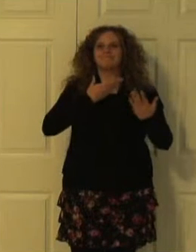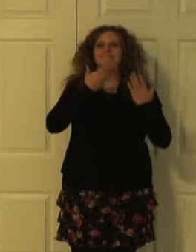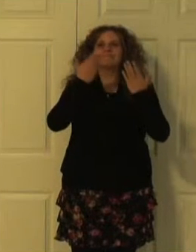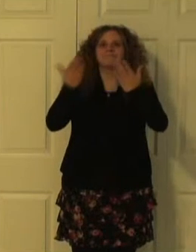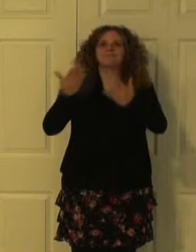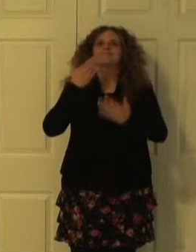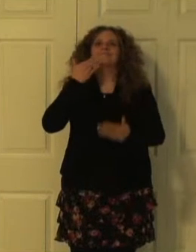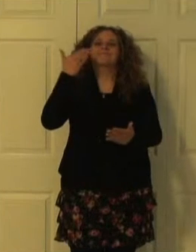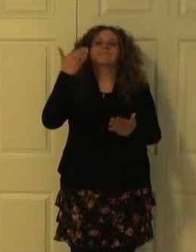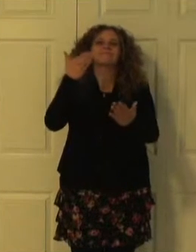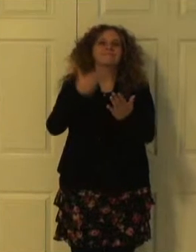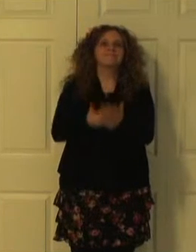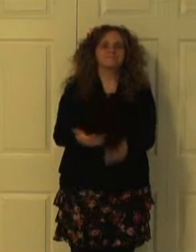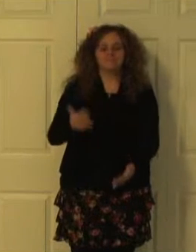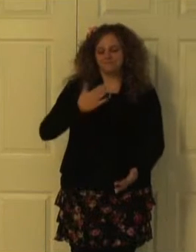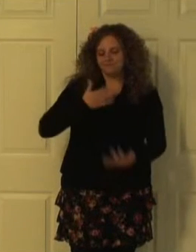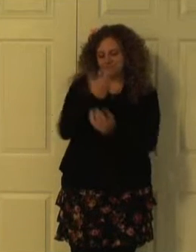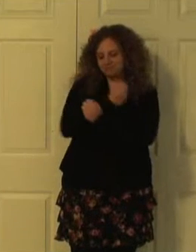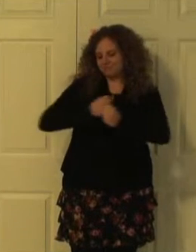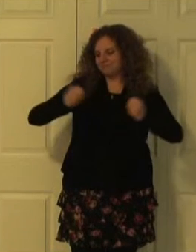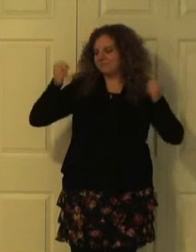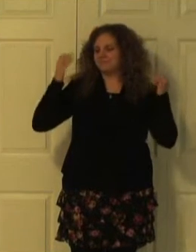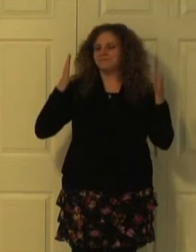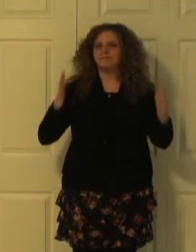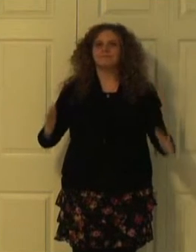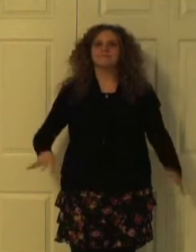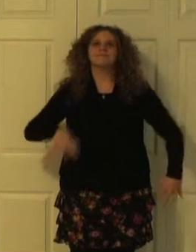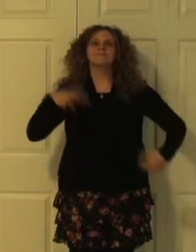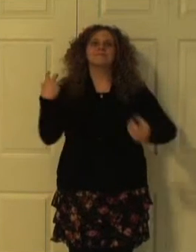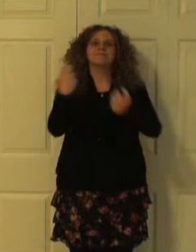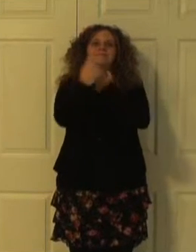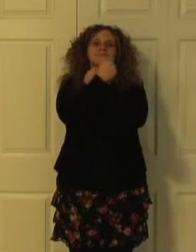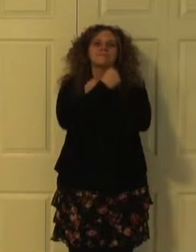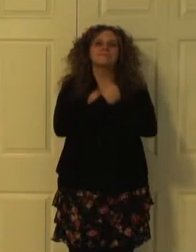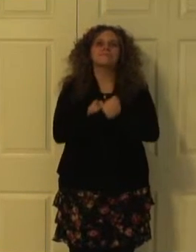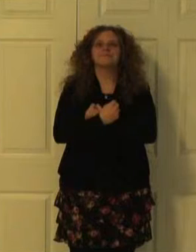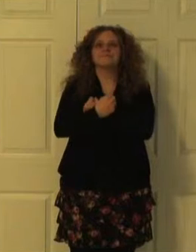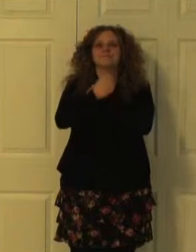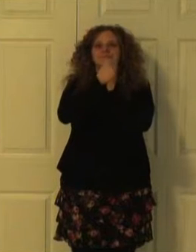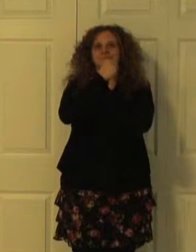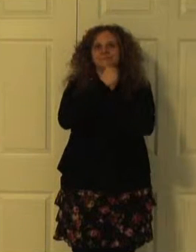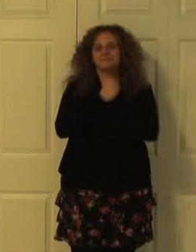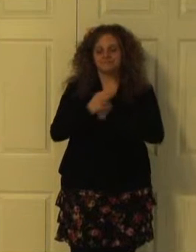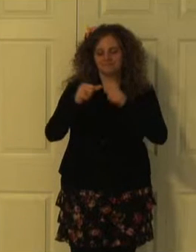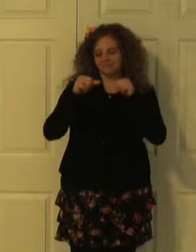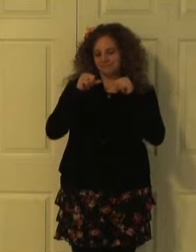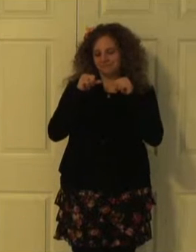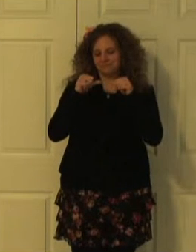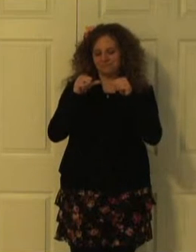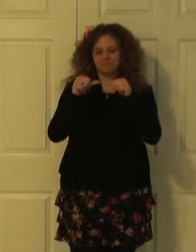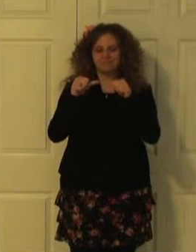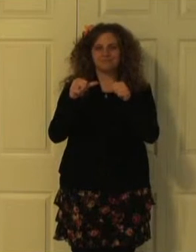My Savior's love endures. My